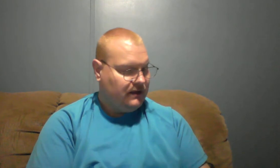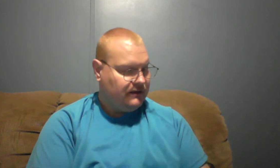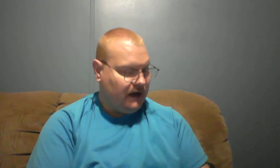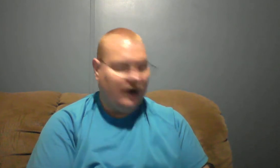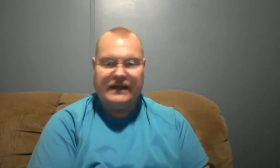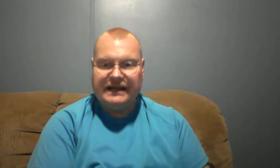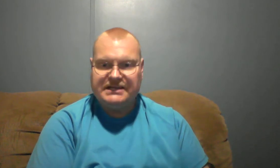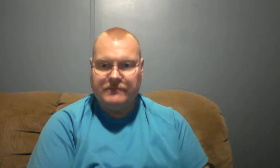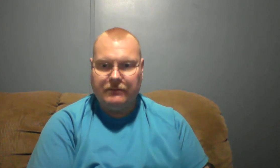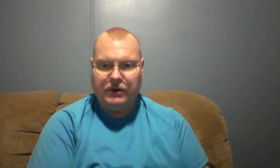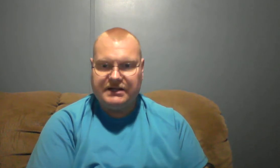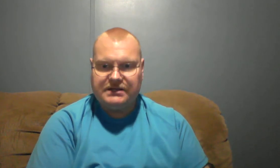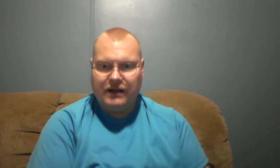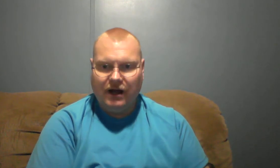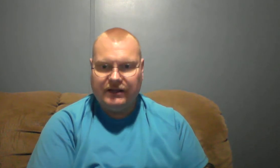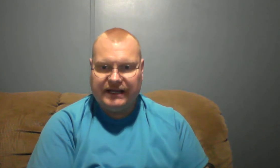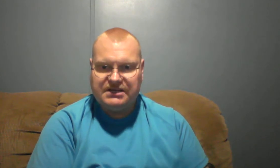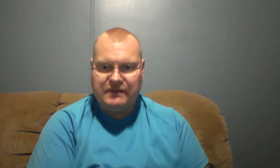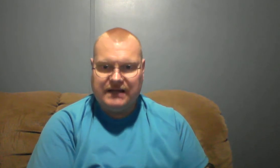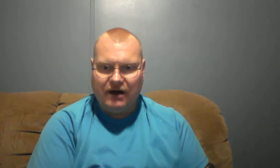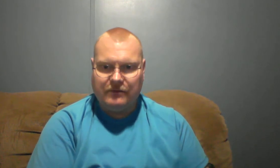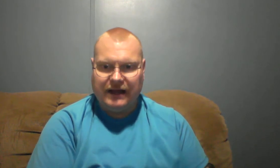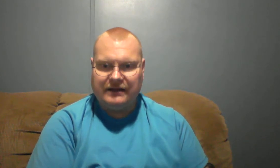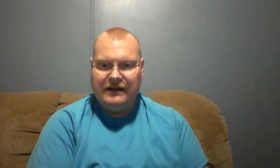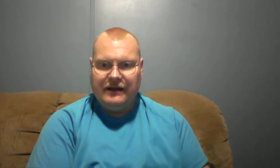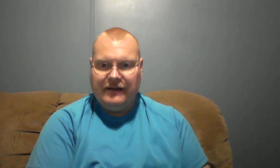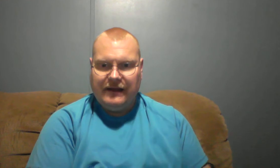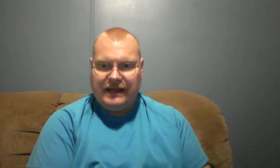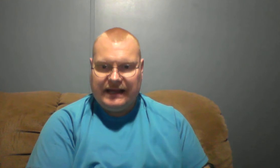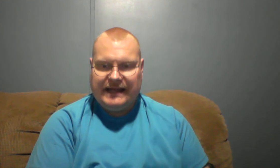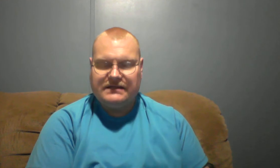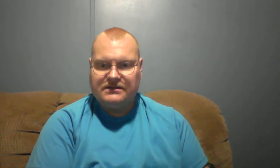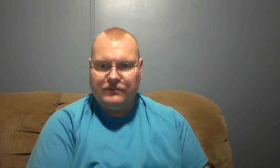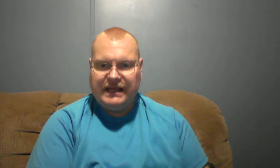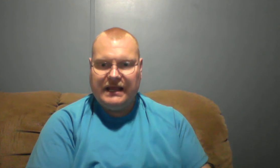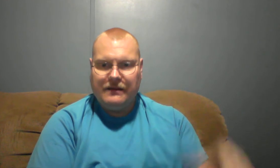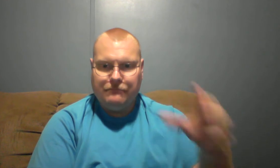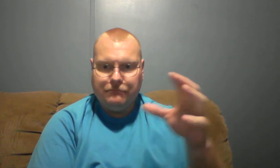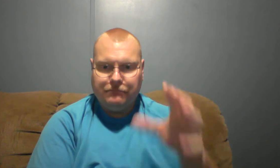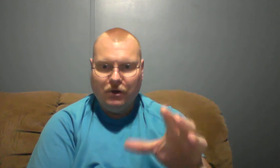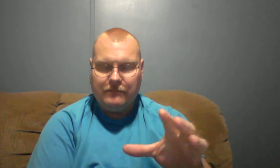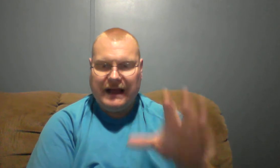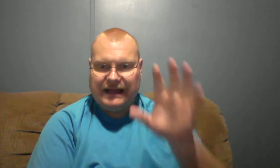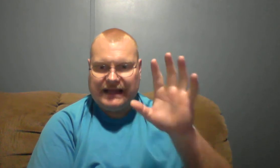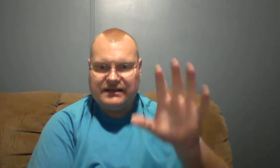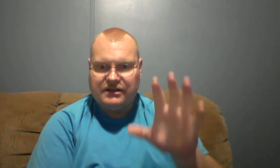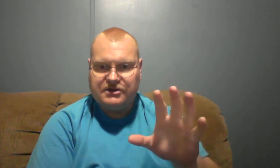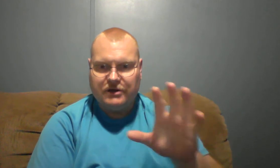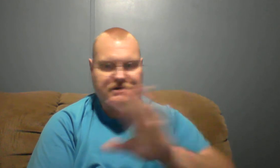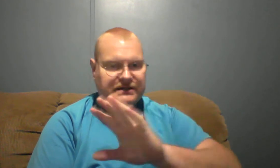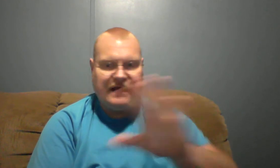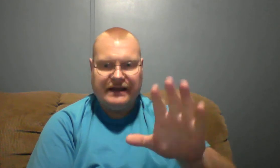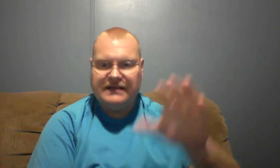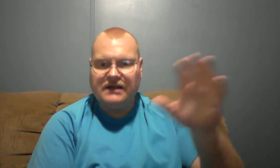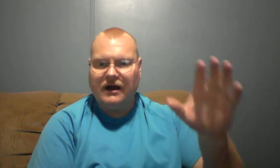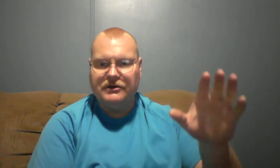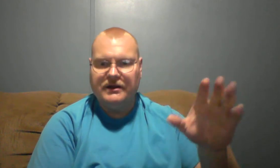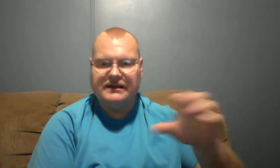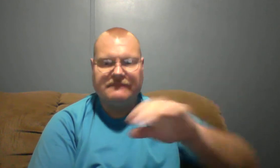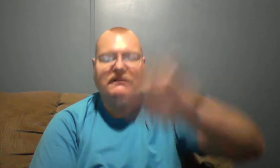All that needs to be preached. All that needs to be taught about. It needs to be put back into the churches. Nowadays, all you're hearing is fluff